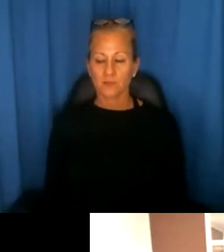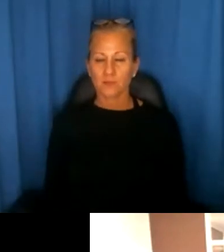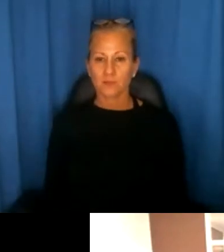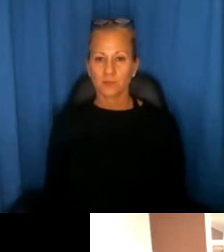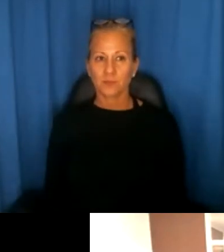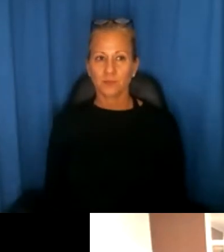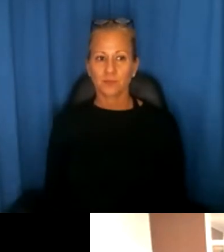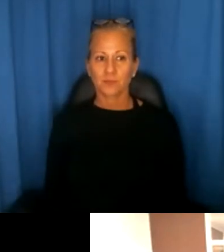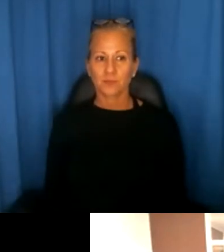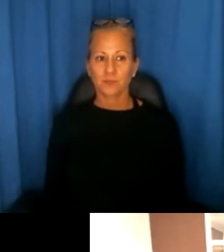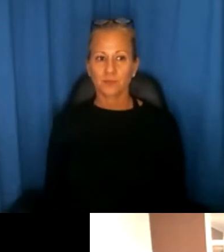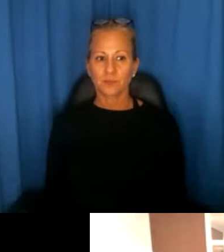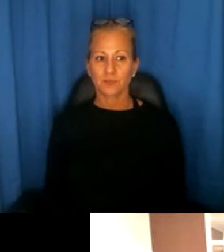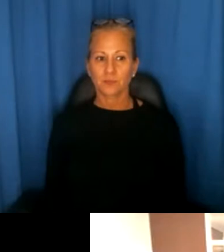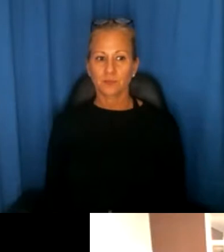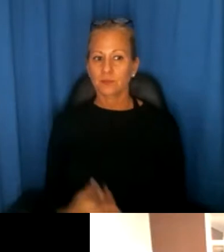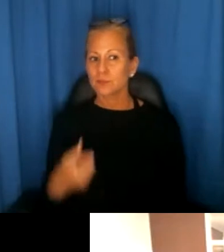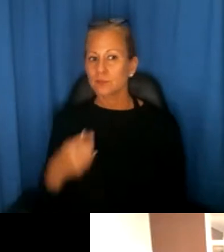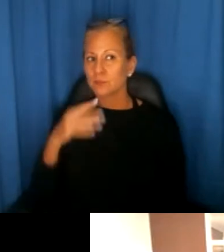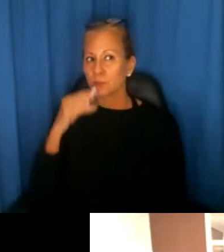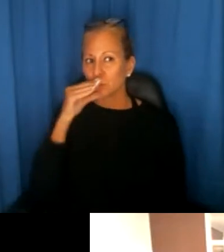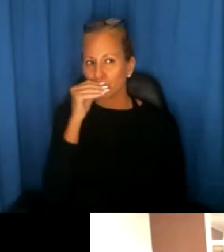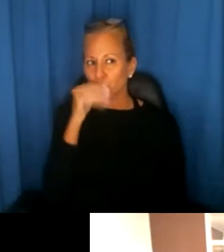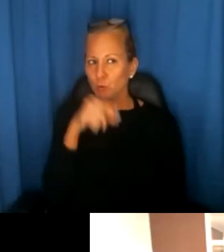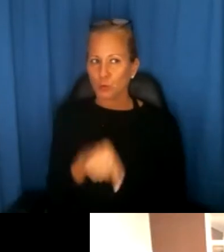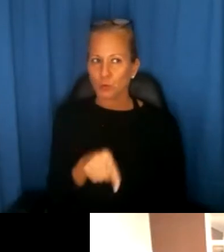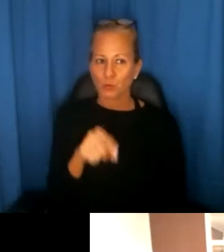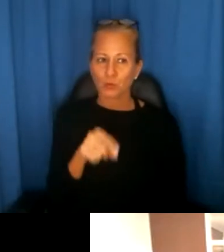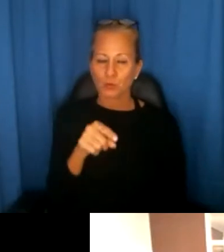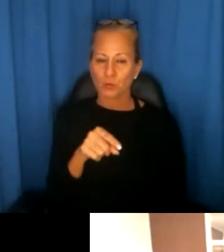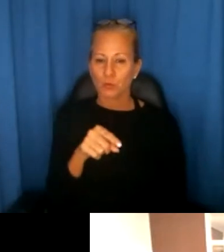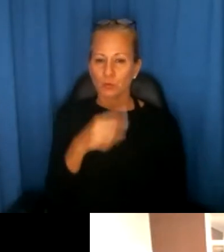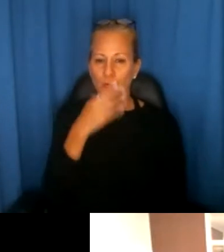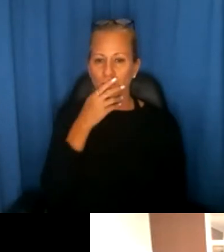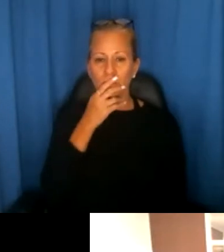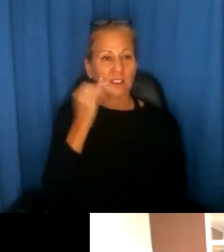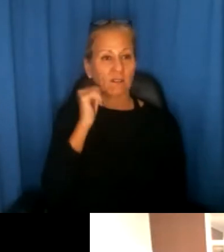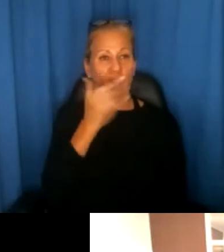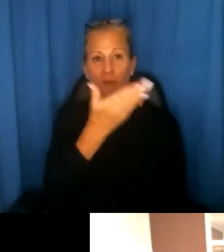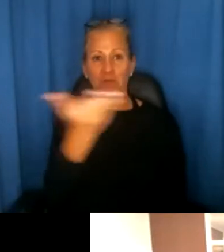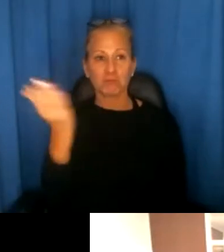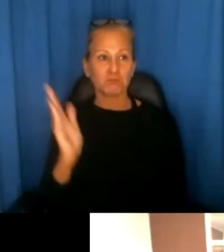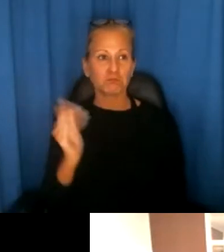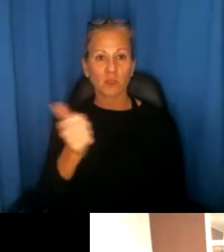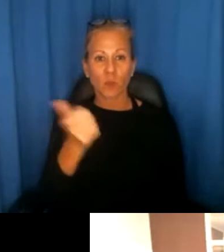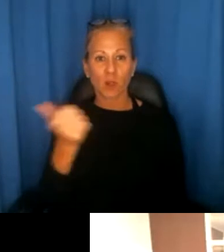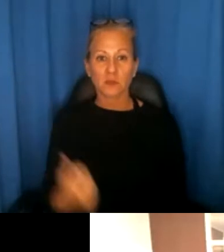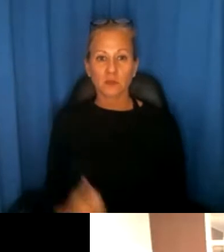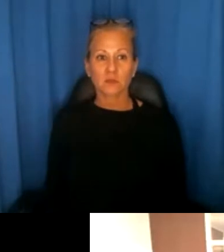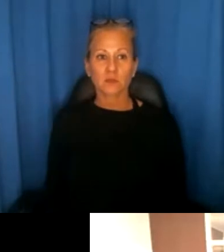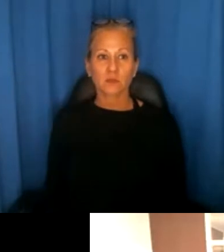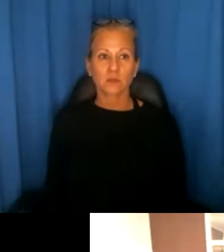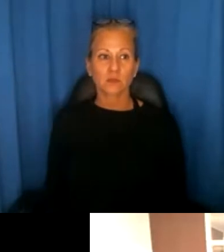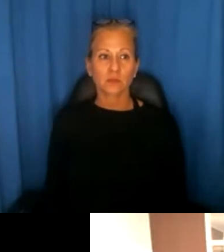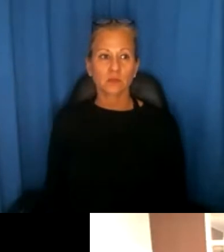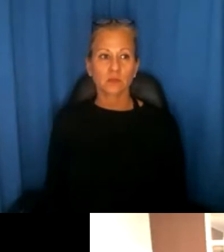And you're on mute if you're there, but if not, we're happy to open it up to others. Maybe, Sheena from DOJ,